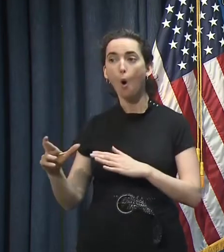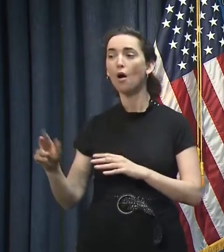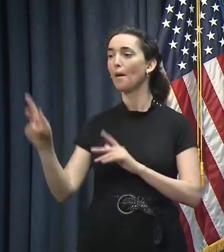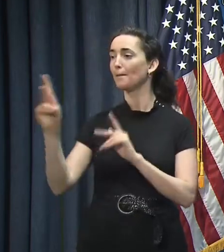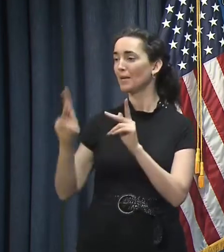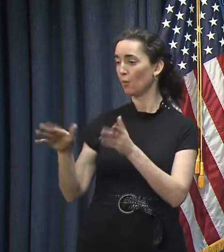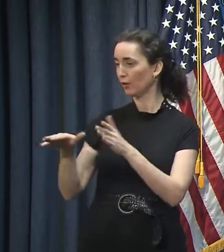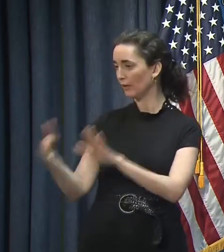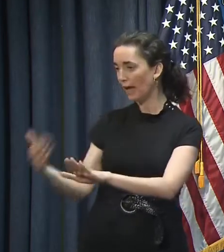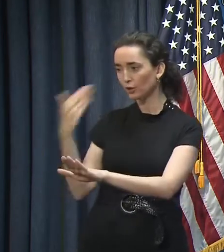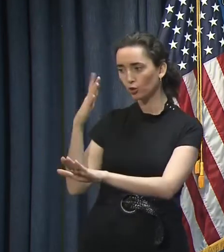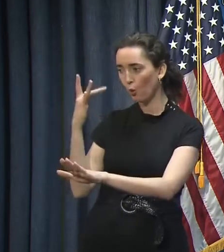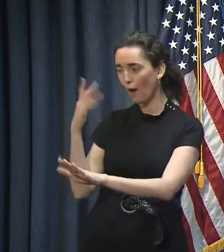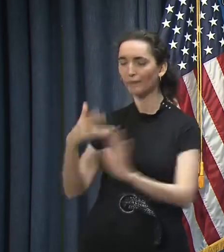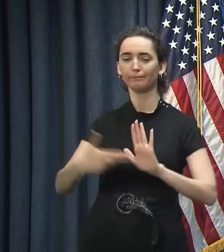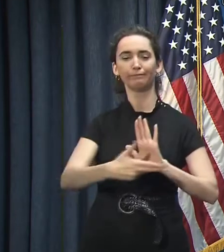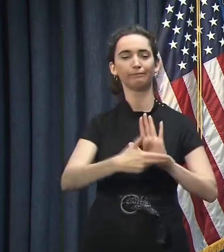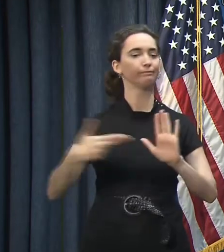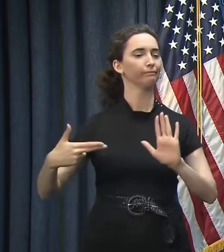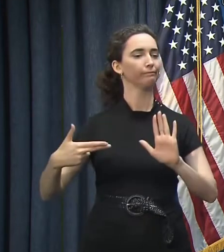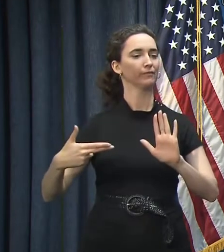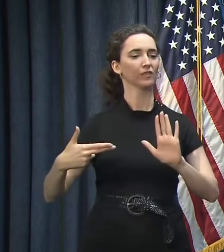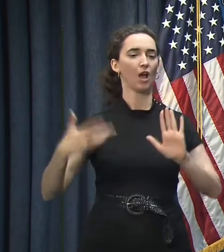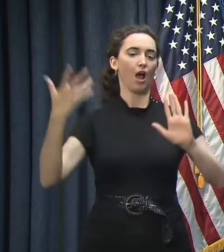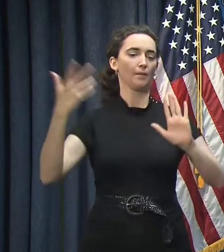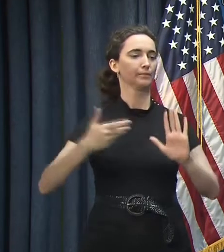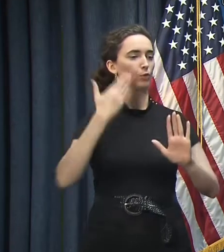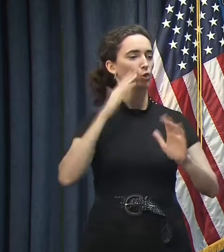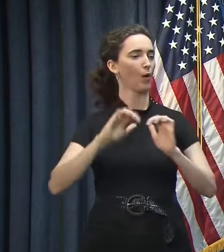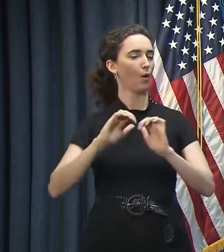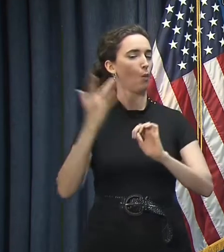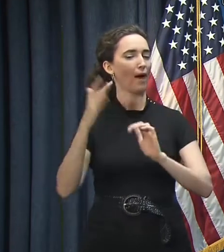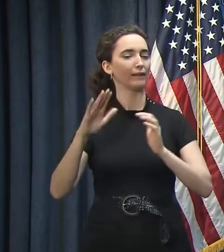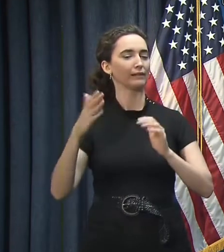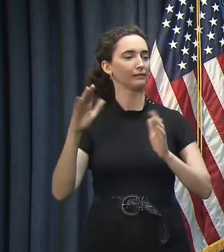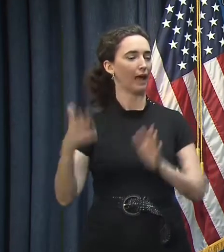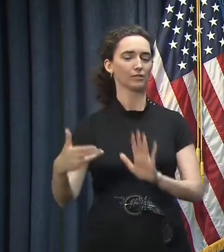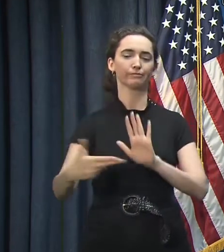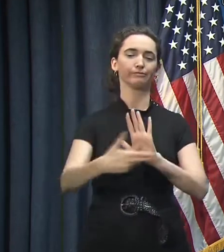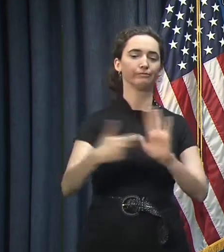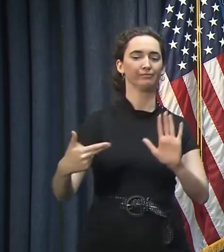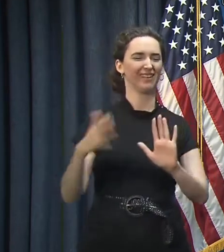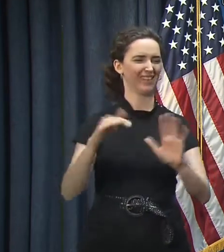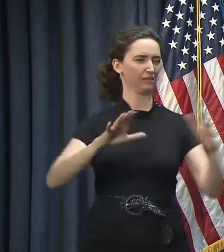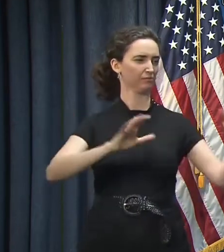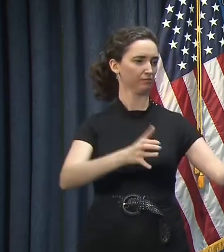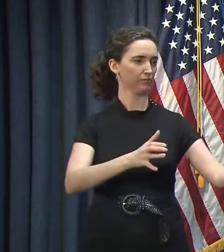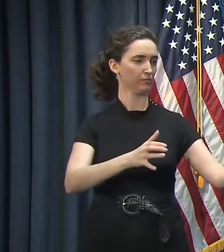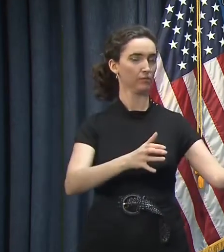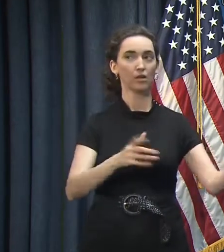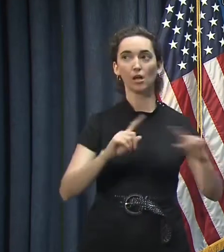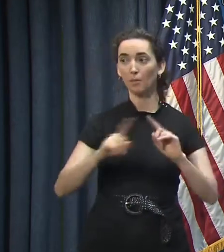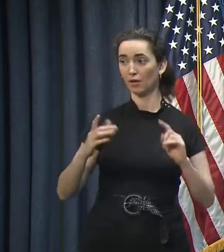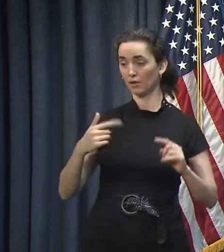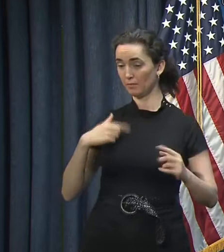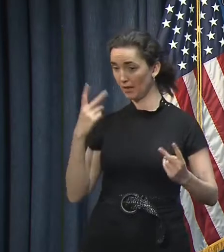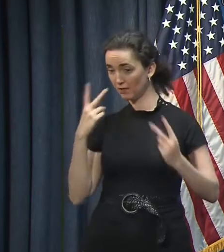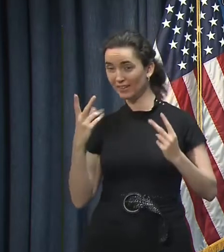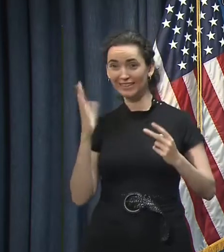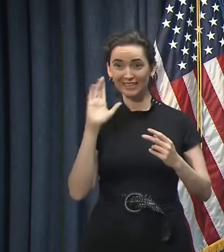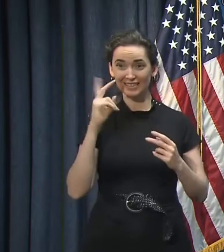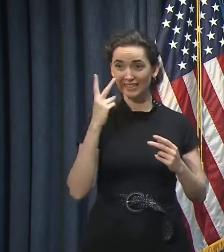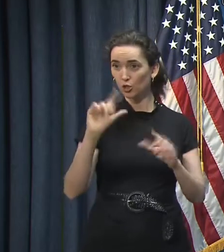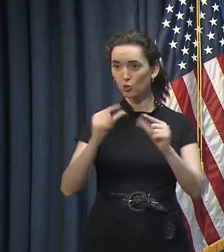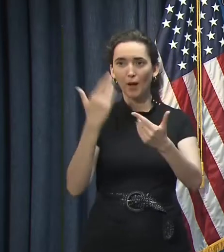we're unclear why they died, and they're being put into this unclassified category. Right now, to my knowledge, we haven't really seen that, where there's this sort of unclassified group.